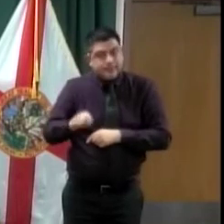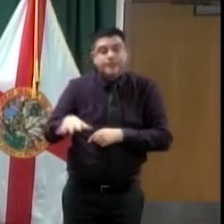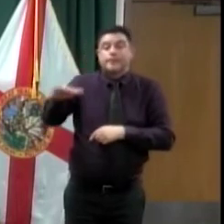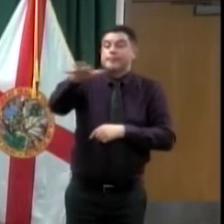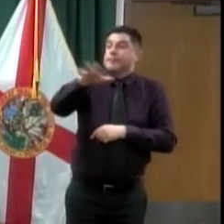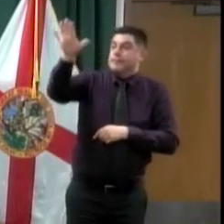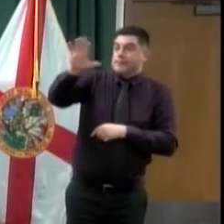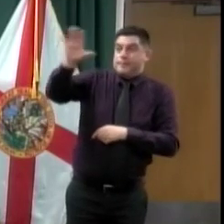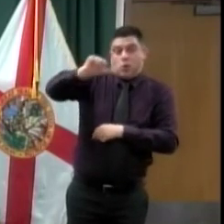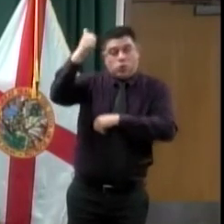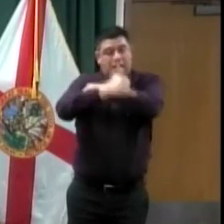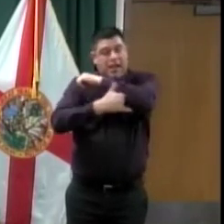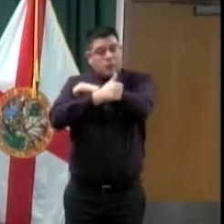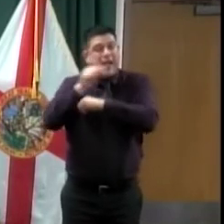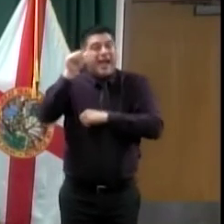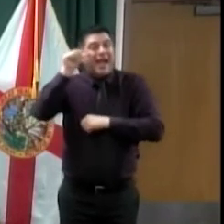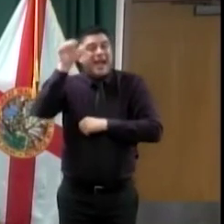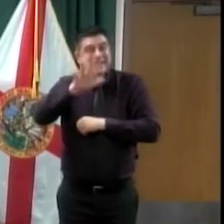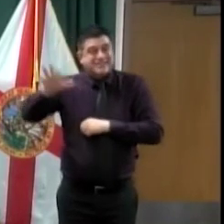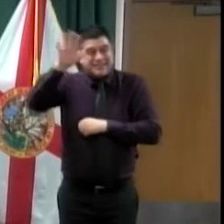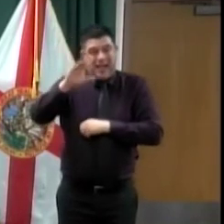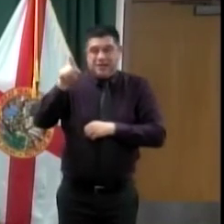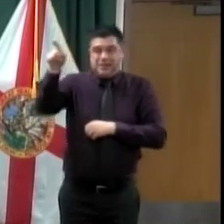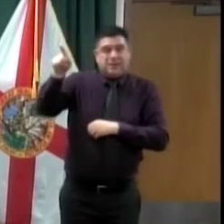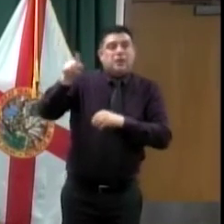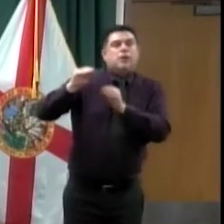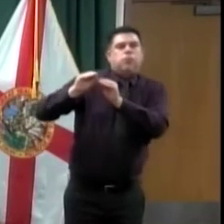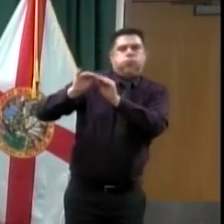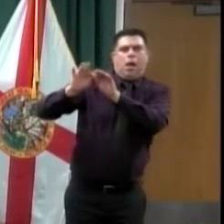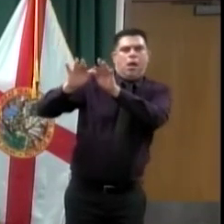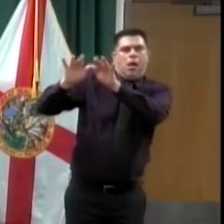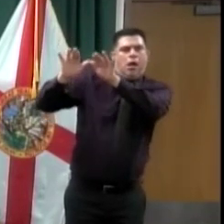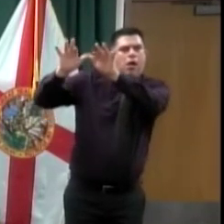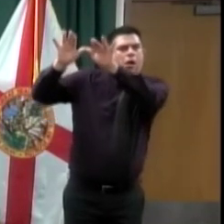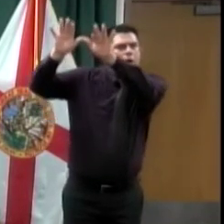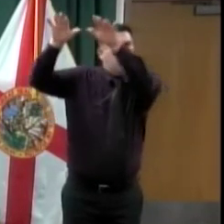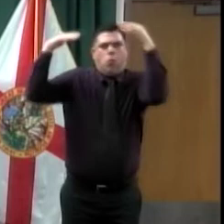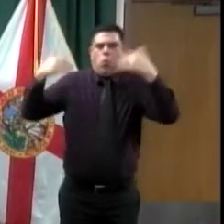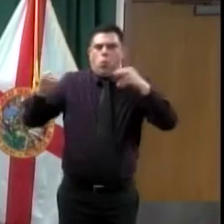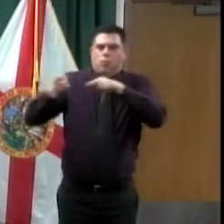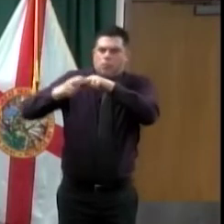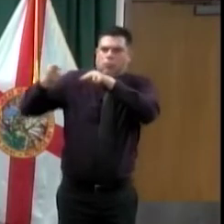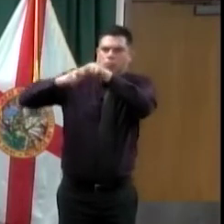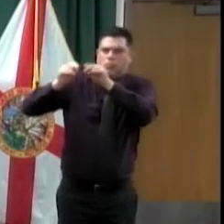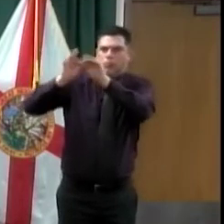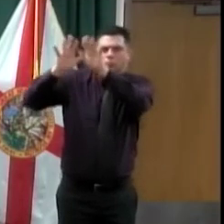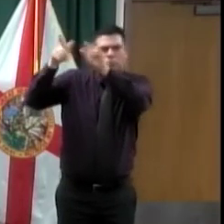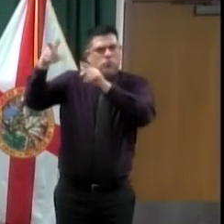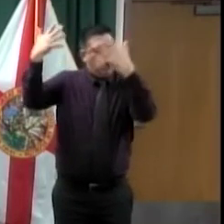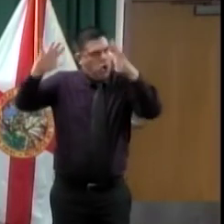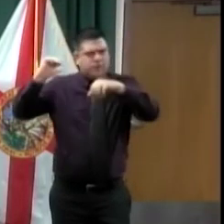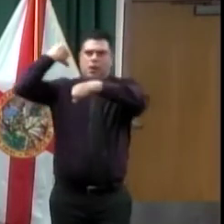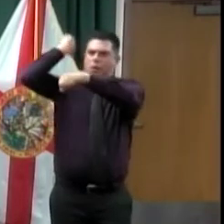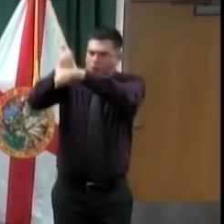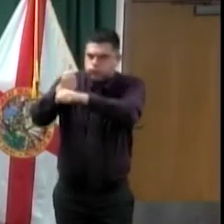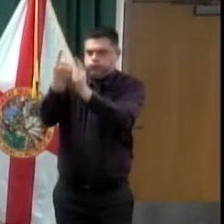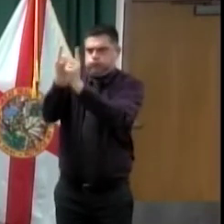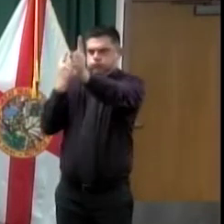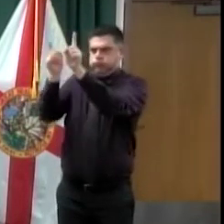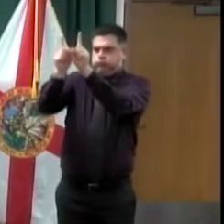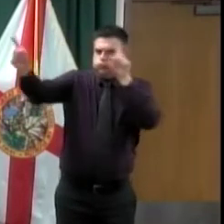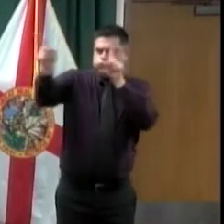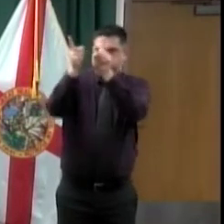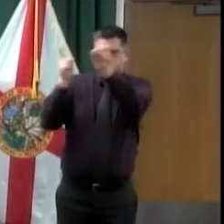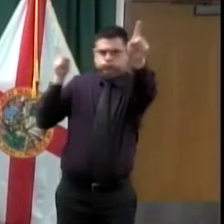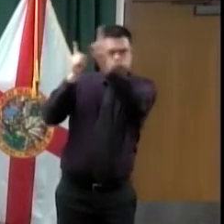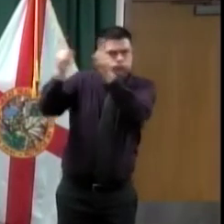CDC guidance says that, the president said that, the White House medical staff has said that. So of course we want to maintain